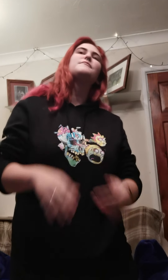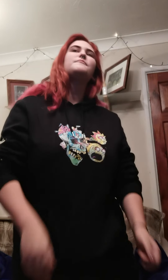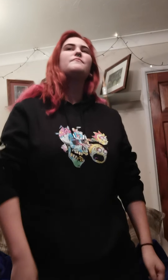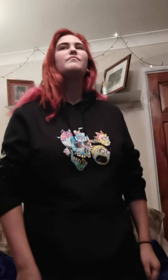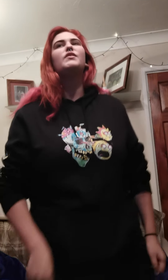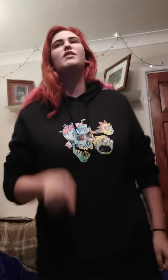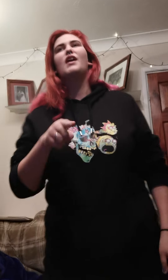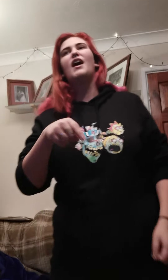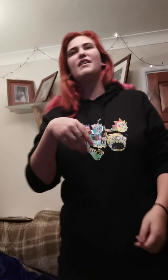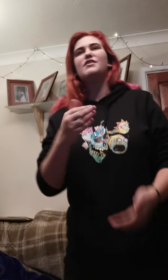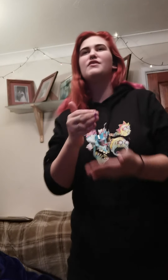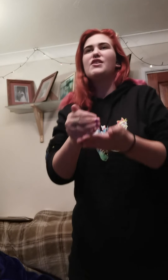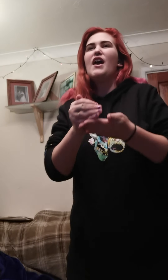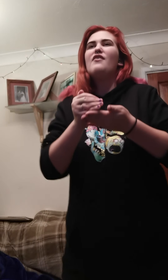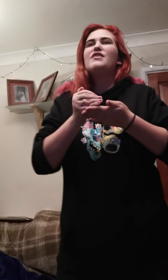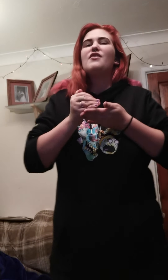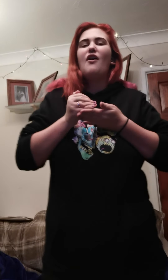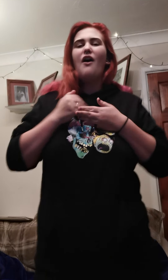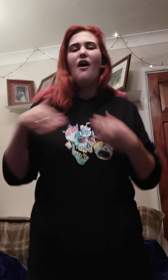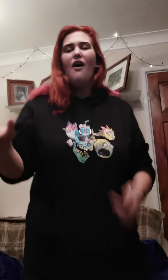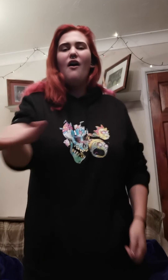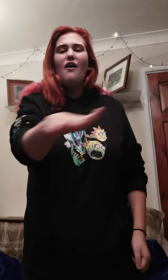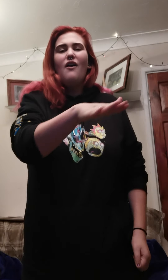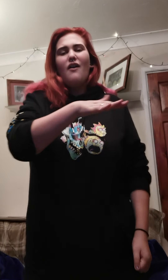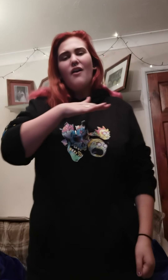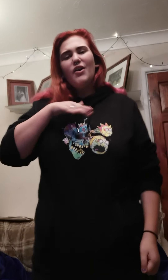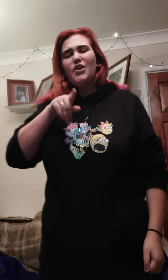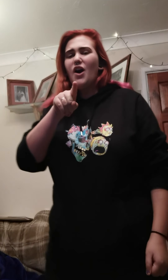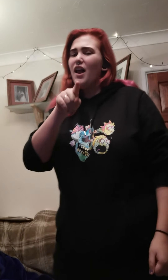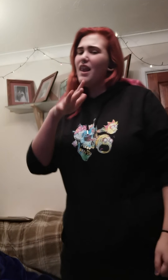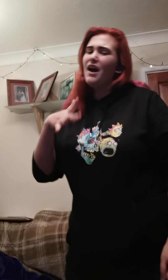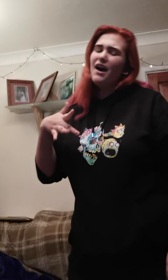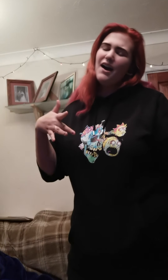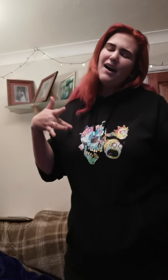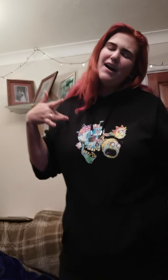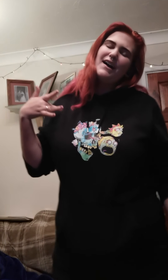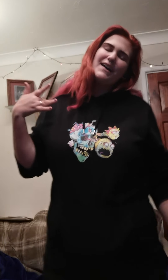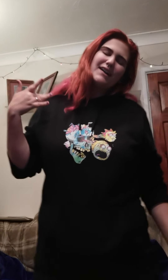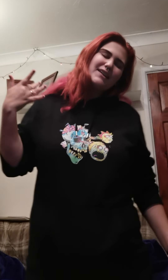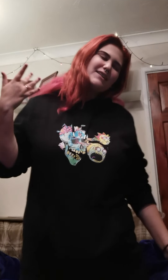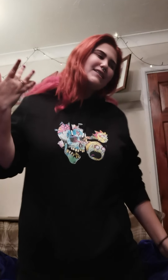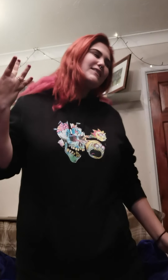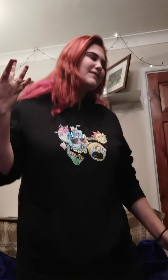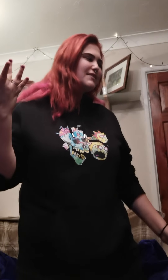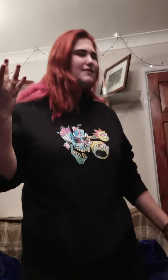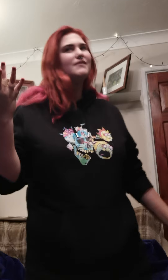God, your church Oh, you